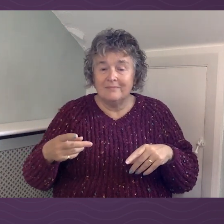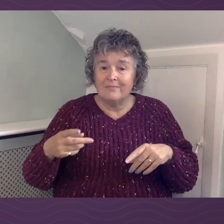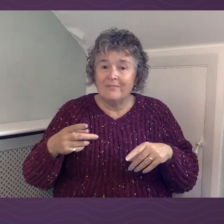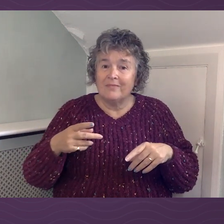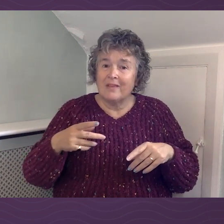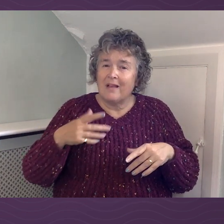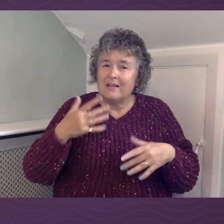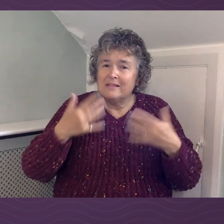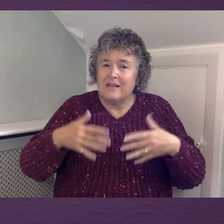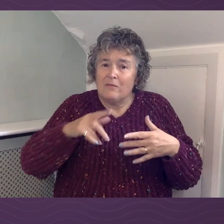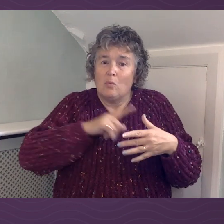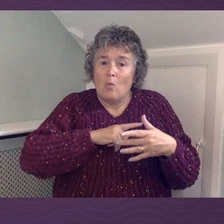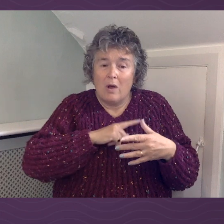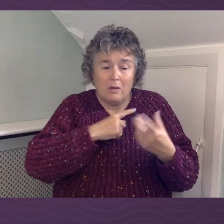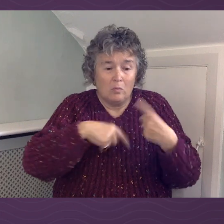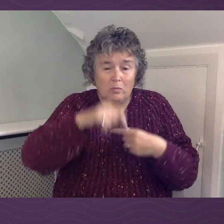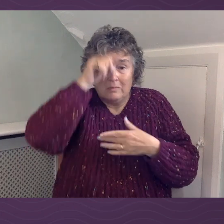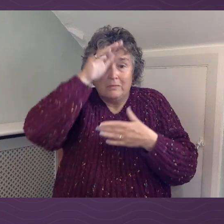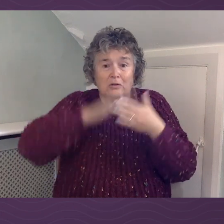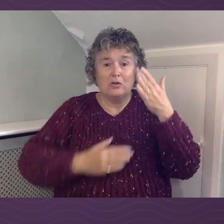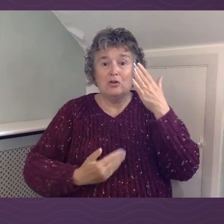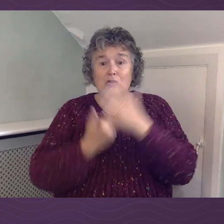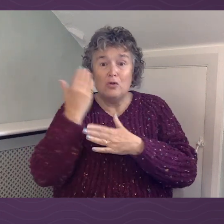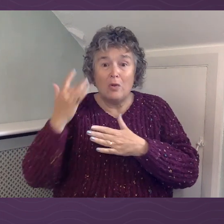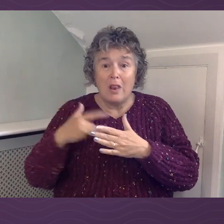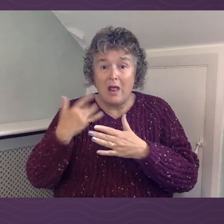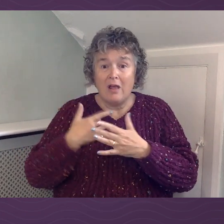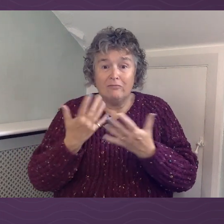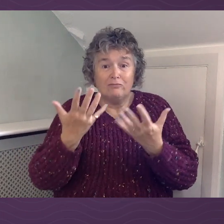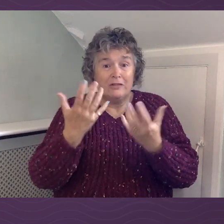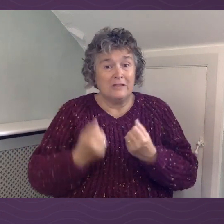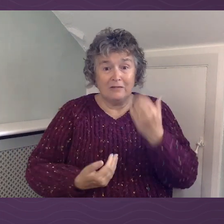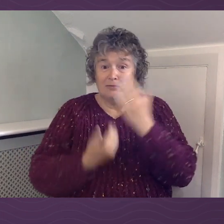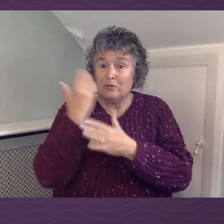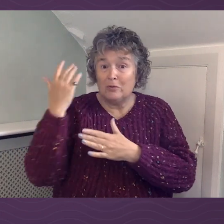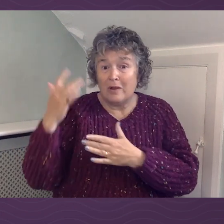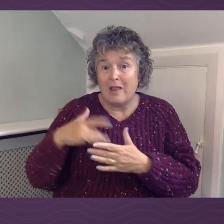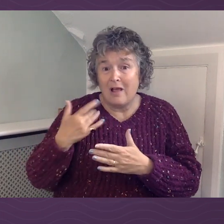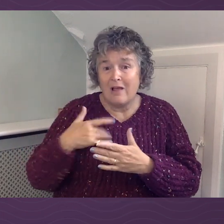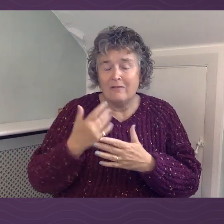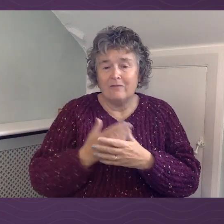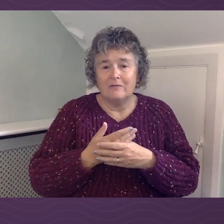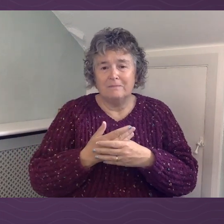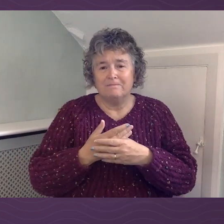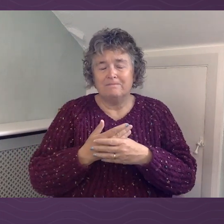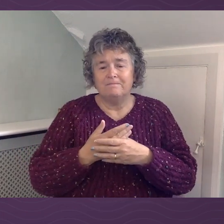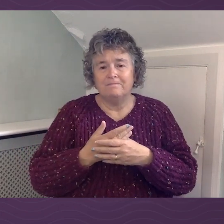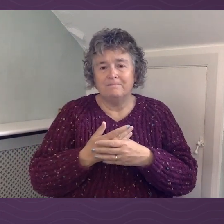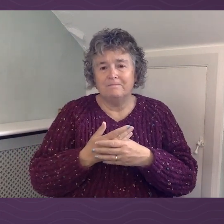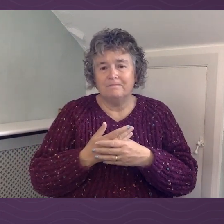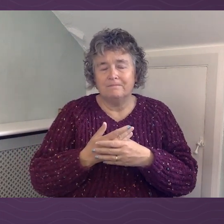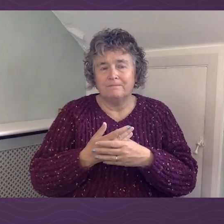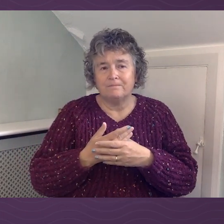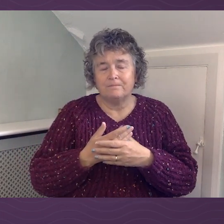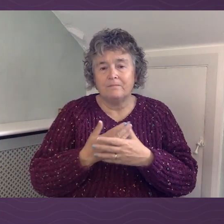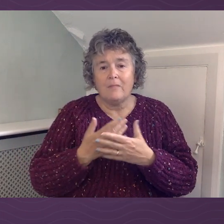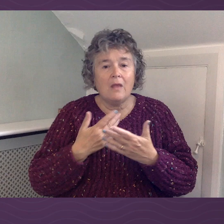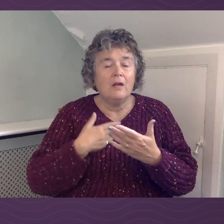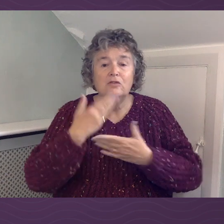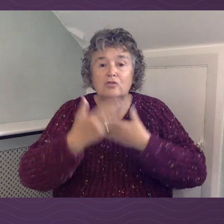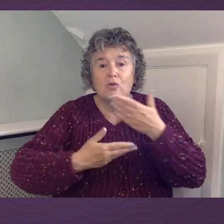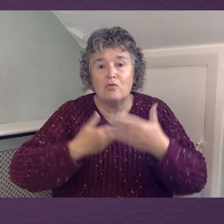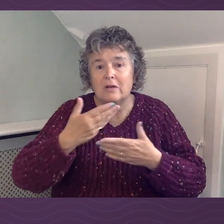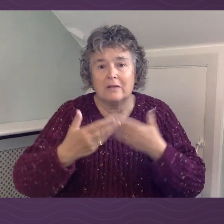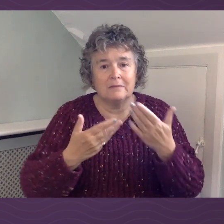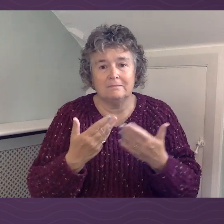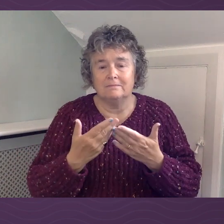new life, newness of life in him. I think I've shared this story before about the